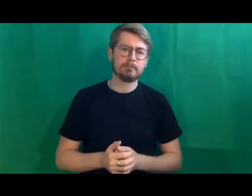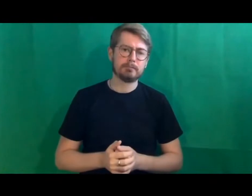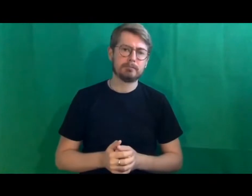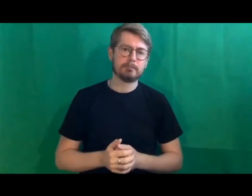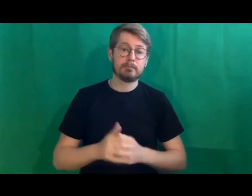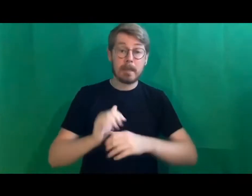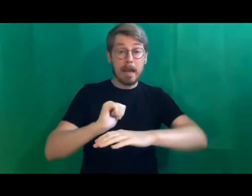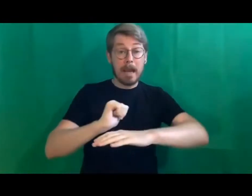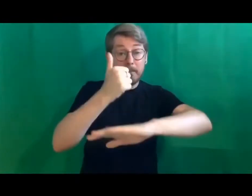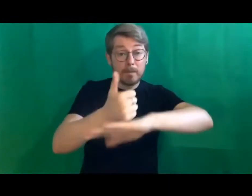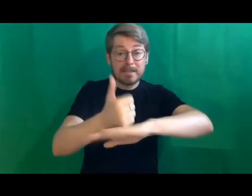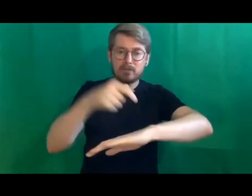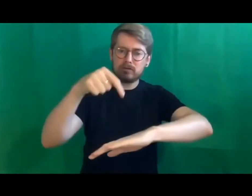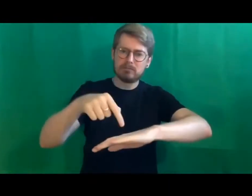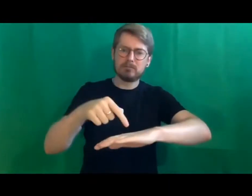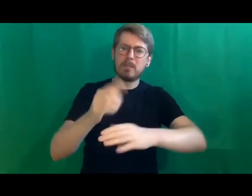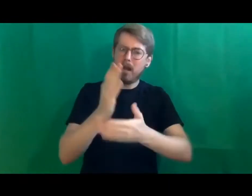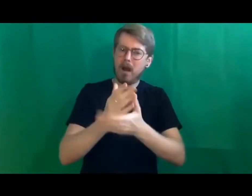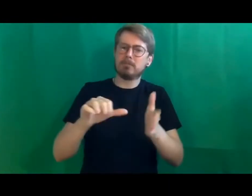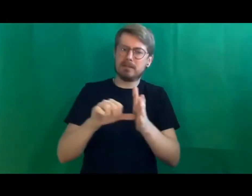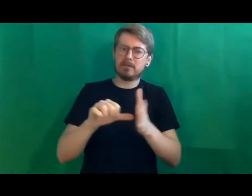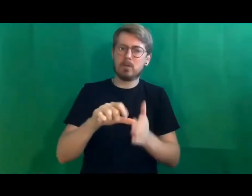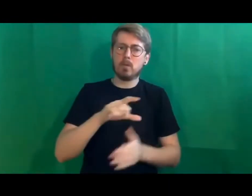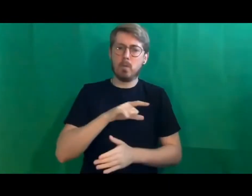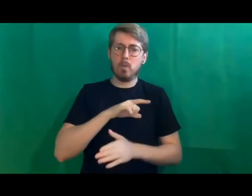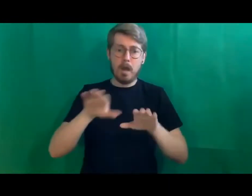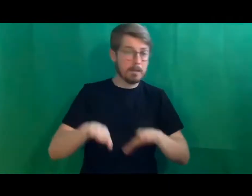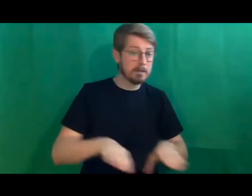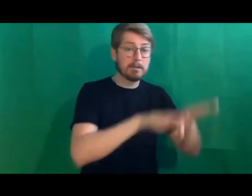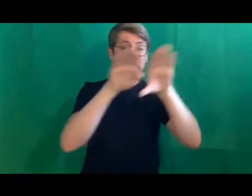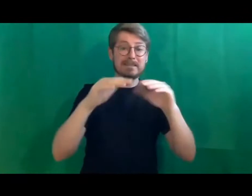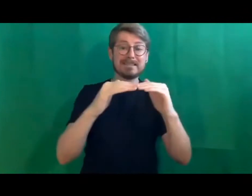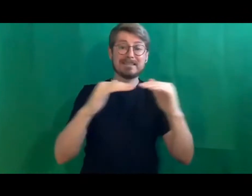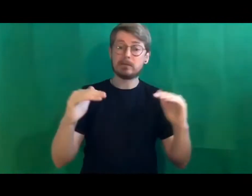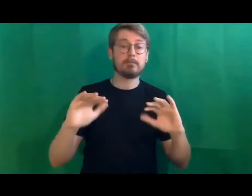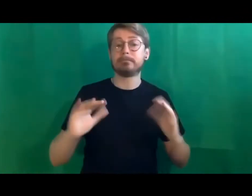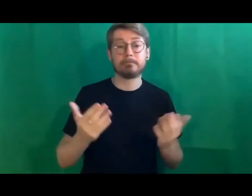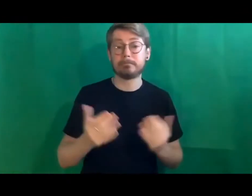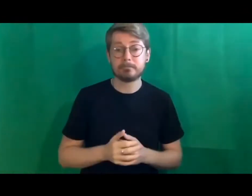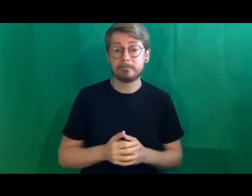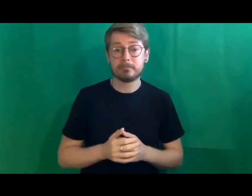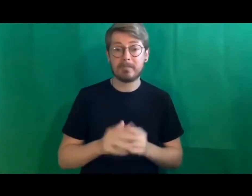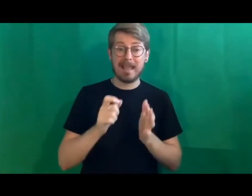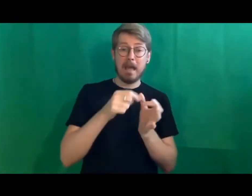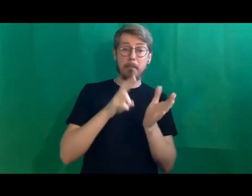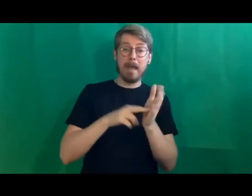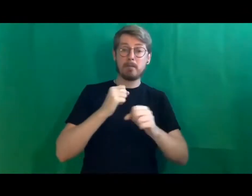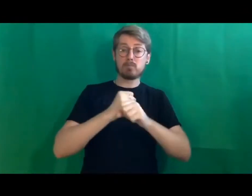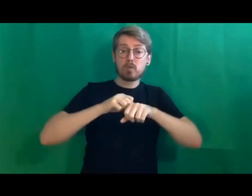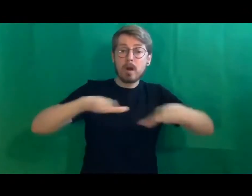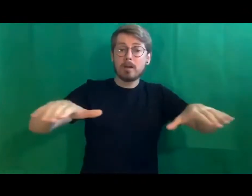implementation in this industry is so difficult because a cross-industry standard doesn't exist, a pan-broadcaster standard doesn't exist.